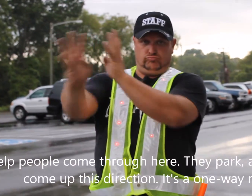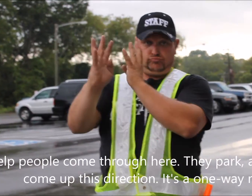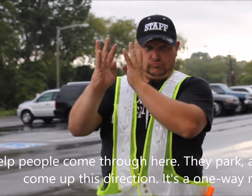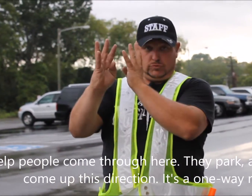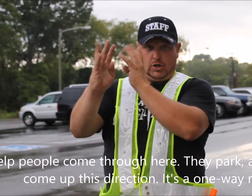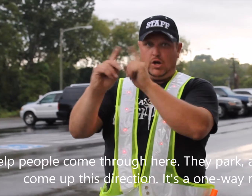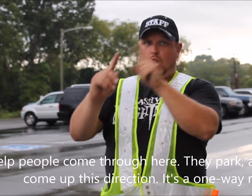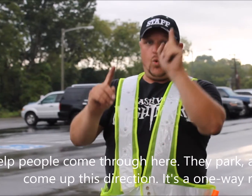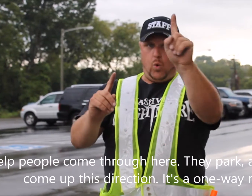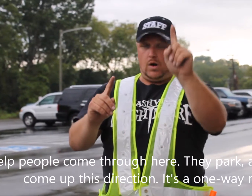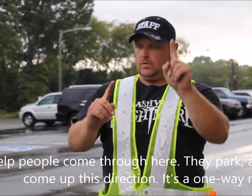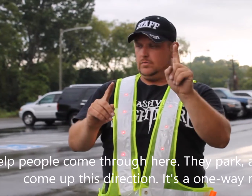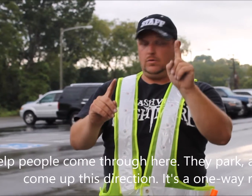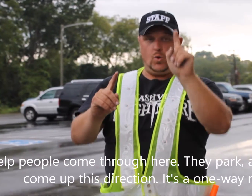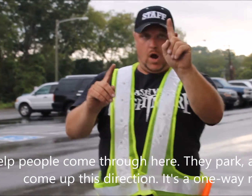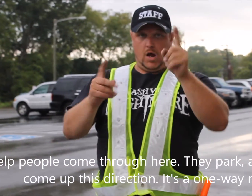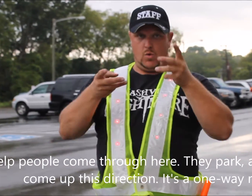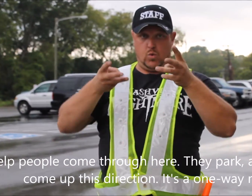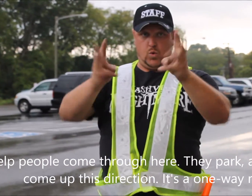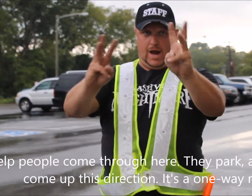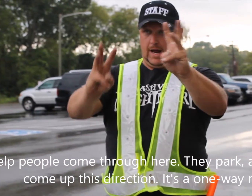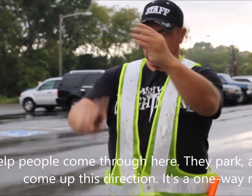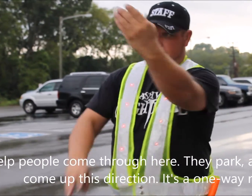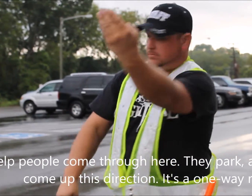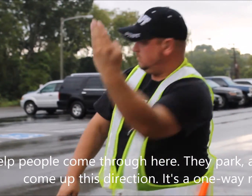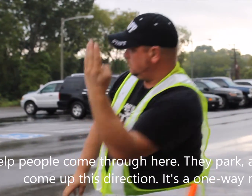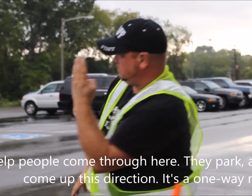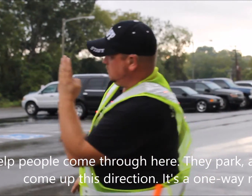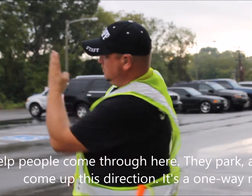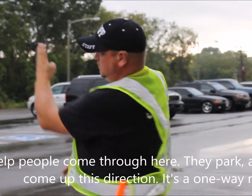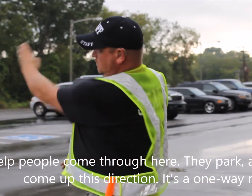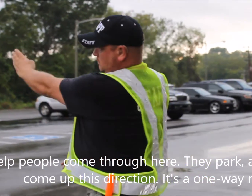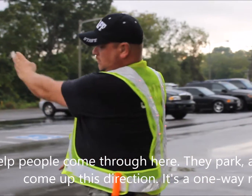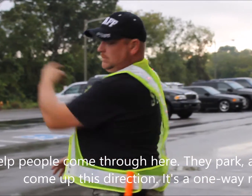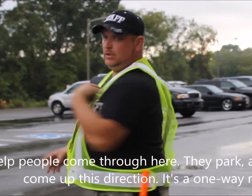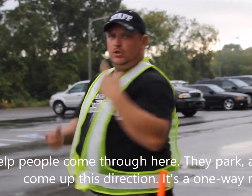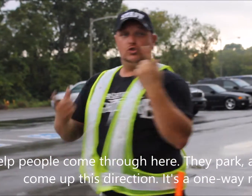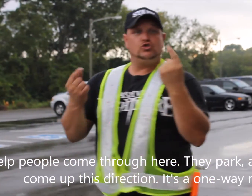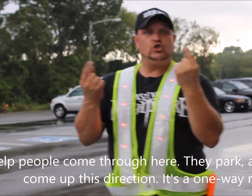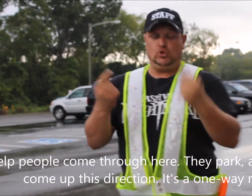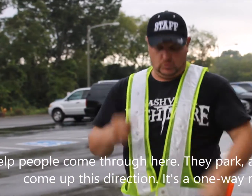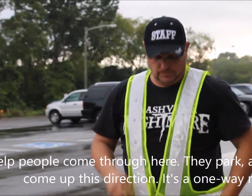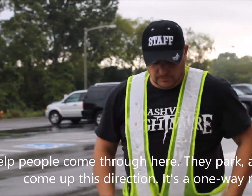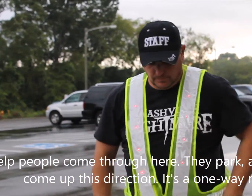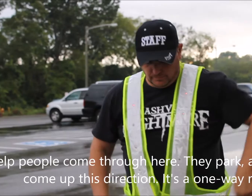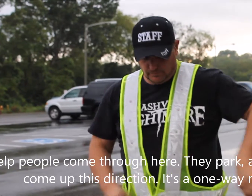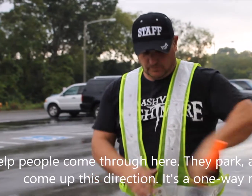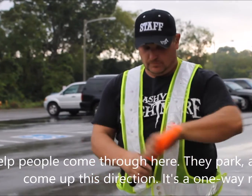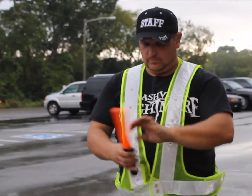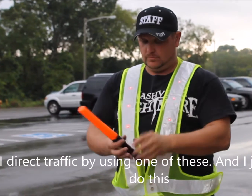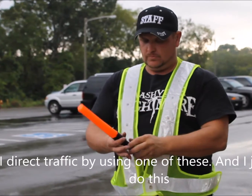and they'll come up this direction. It's a one-way road, so I direct traffic by using